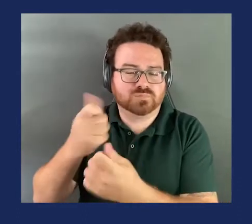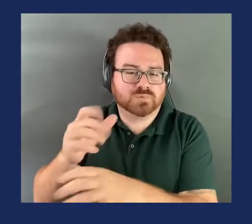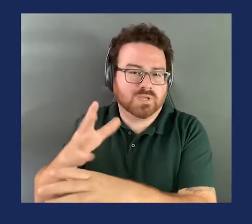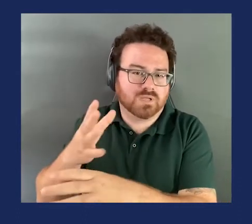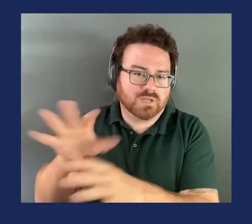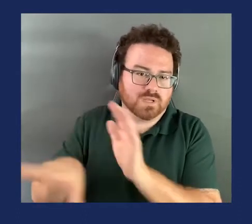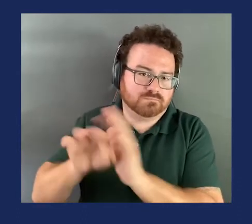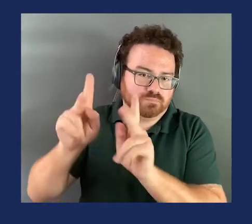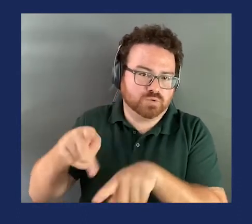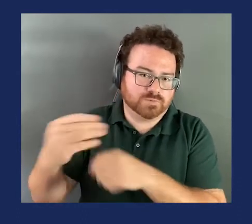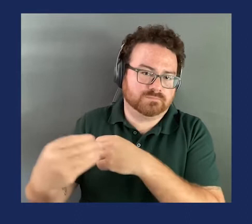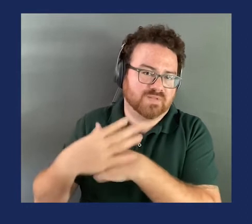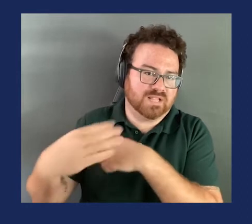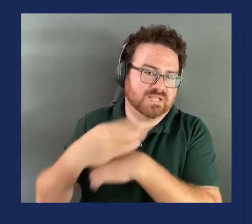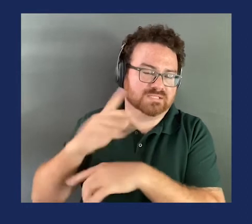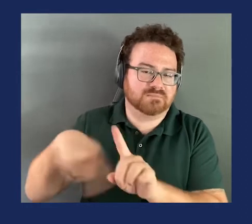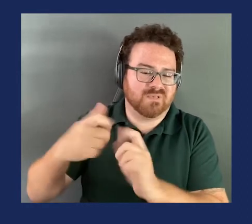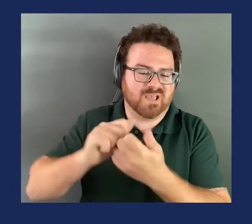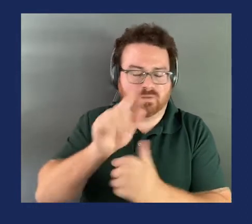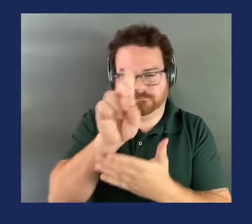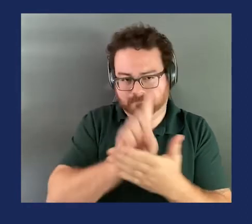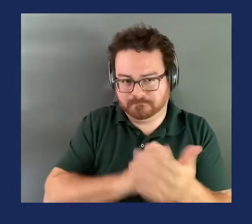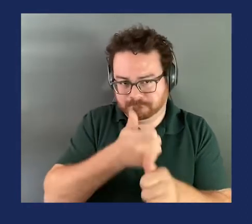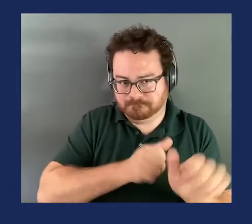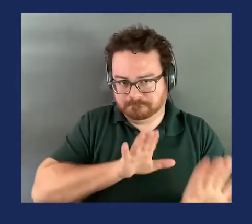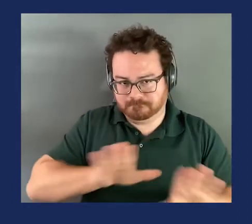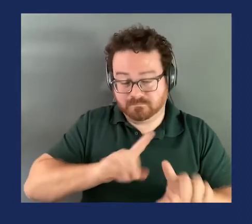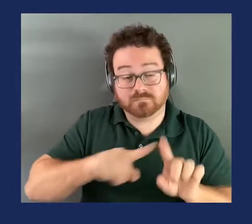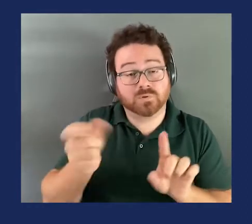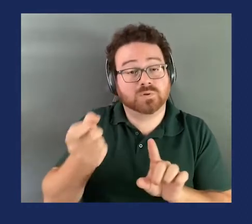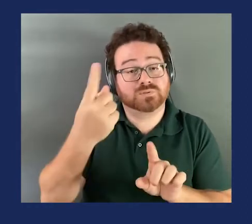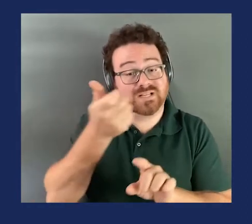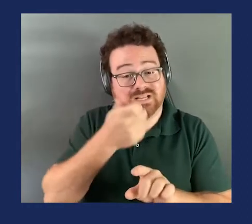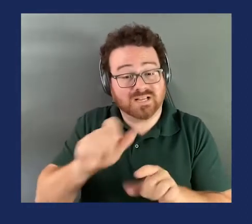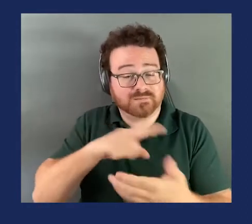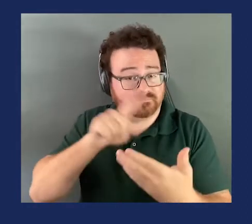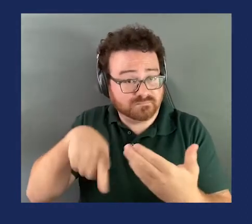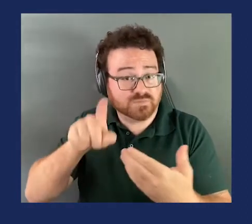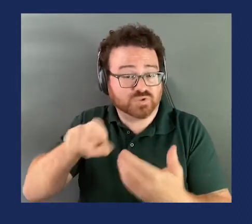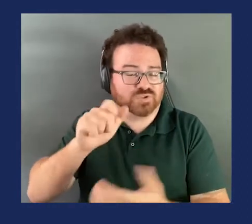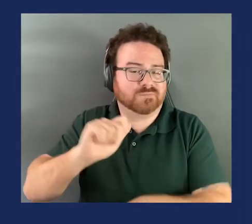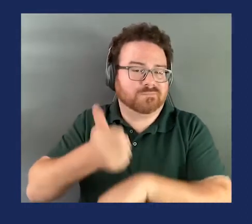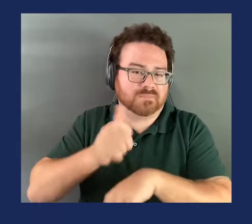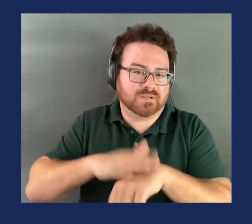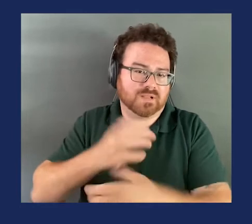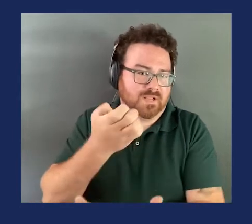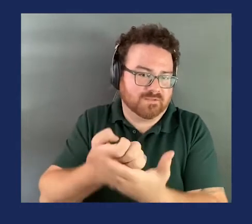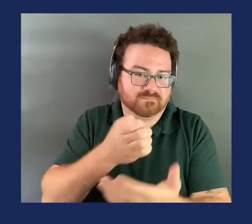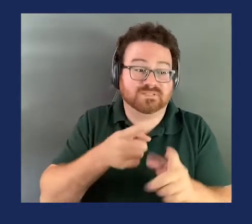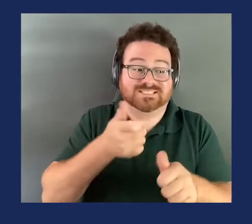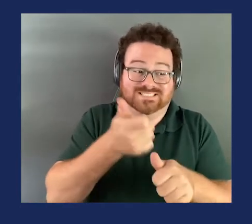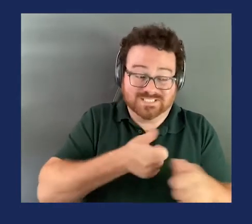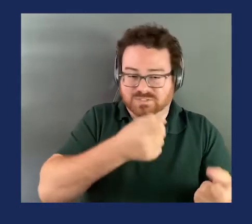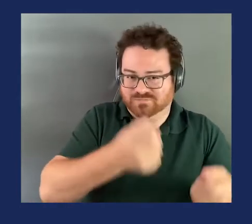But I also want to make clear, any exclusions should be based on evidence that the vehicles don't pose a safety hazard, not